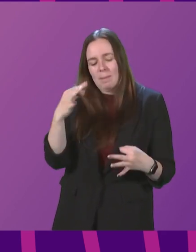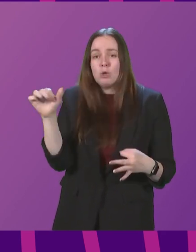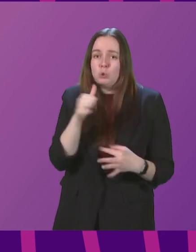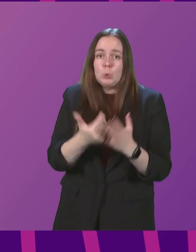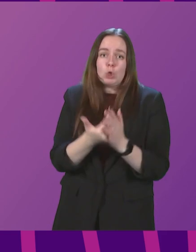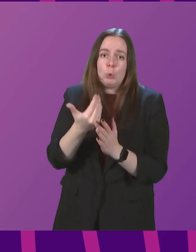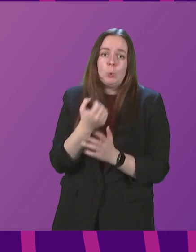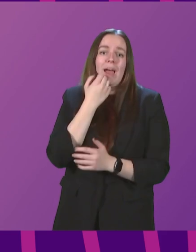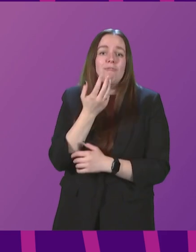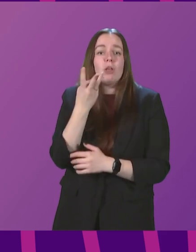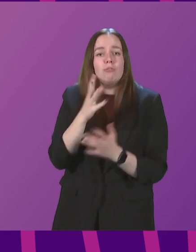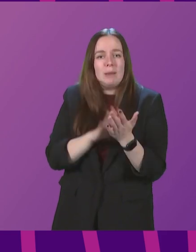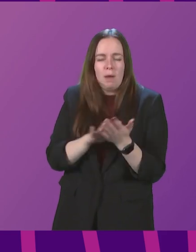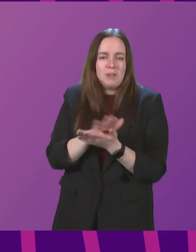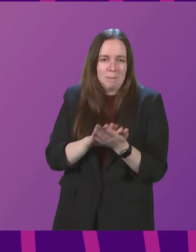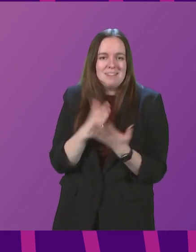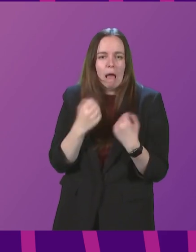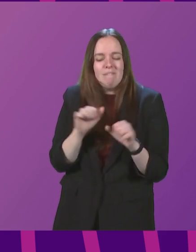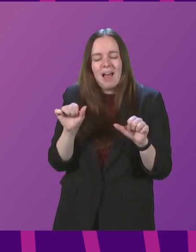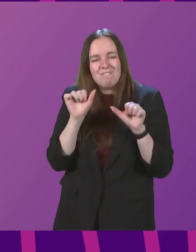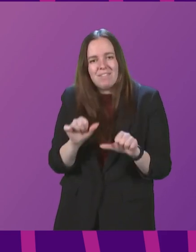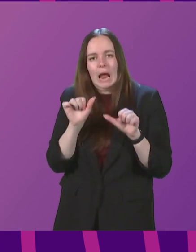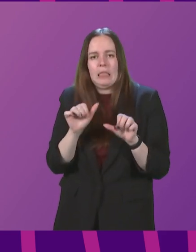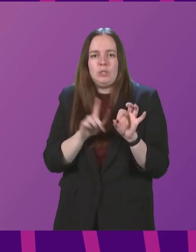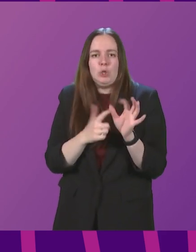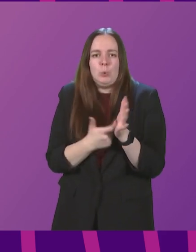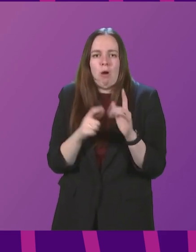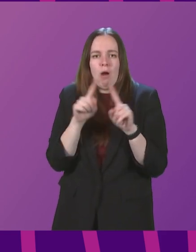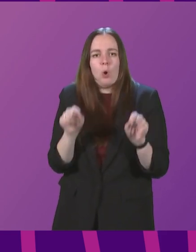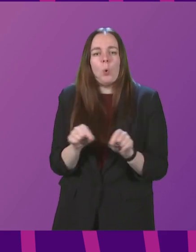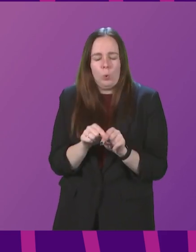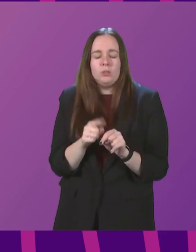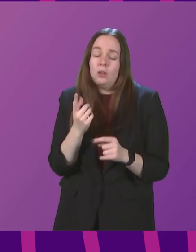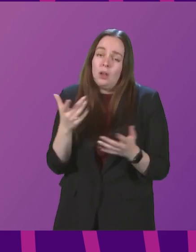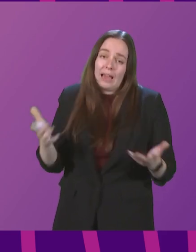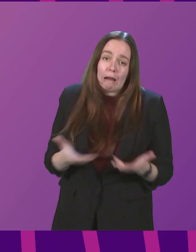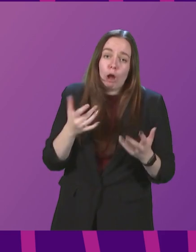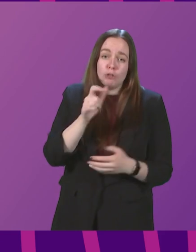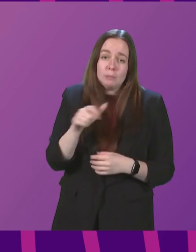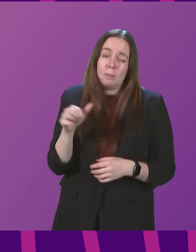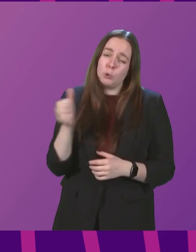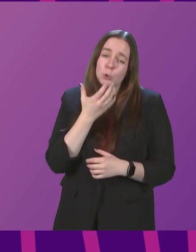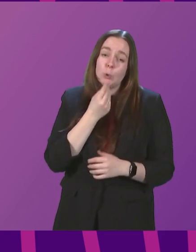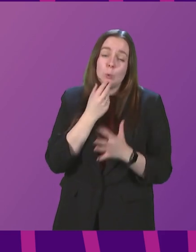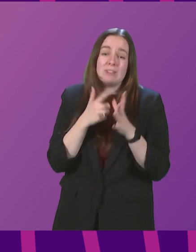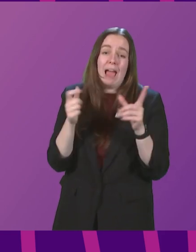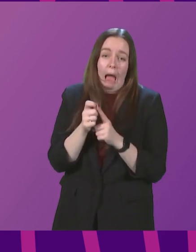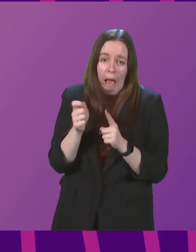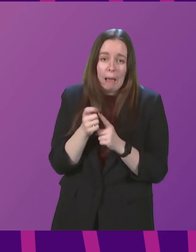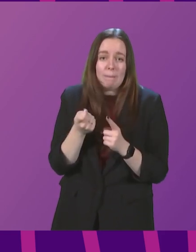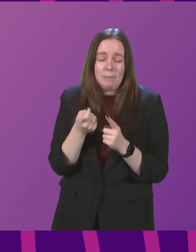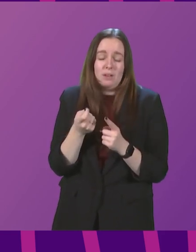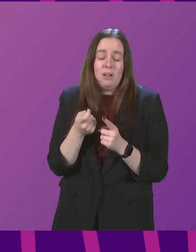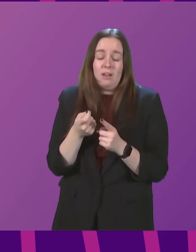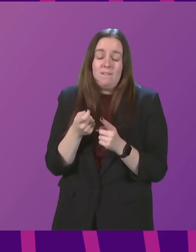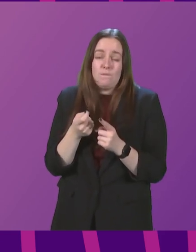three months to ensure that a valid QR code is used. Where possible, we do encourage people to use the app for domestic purposes